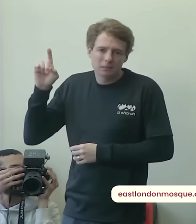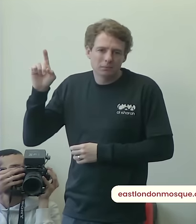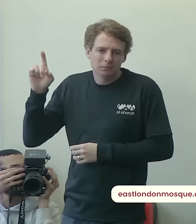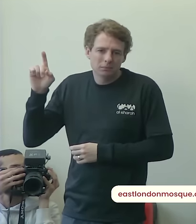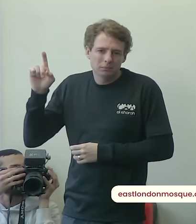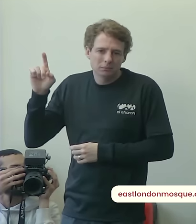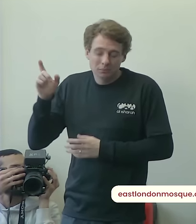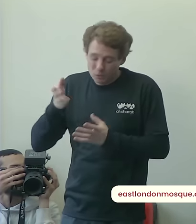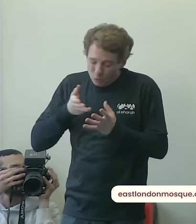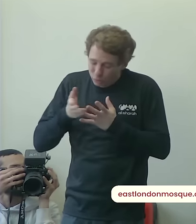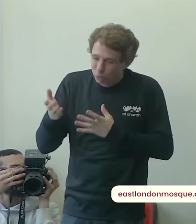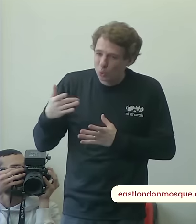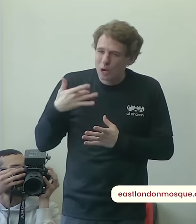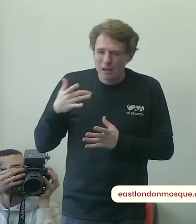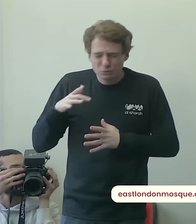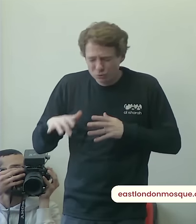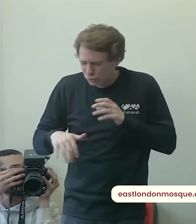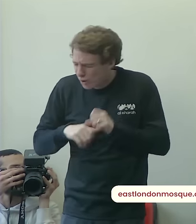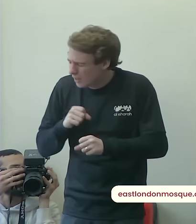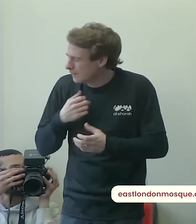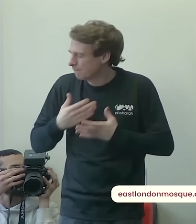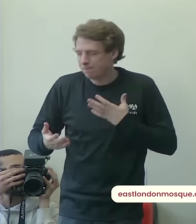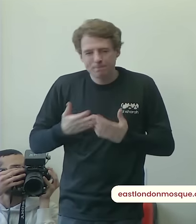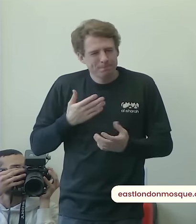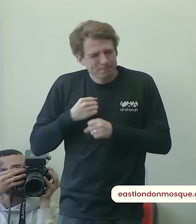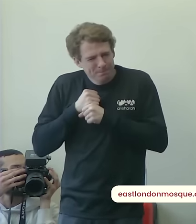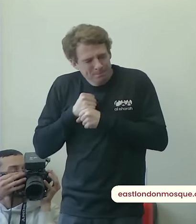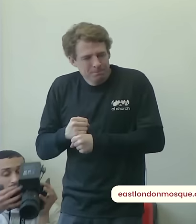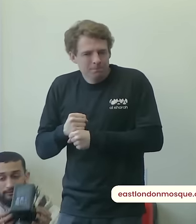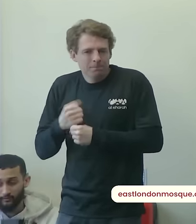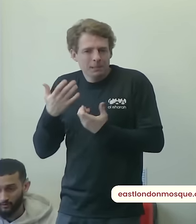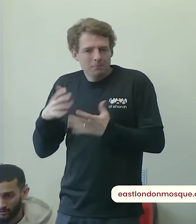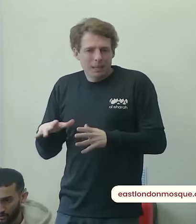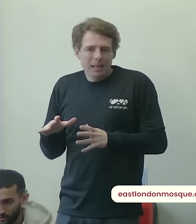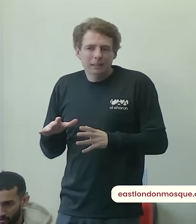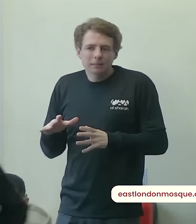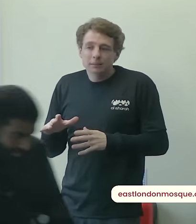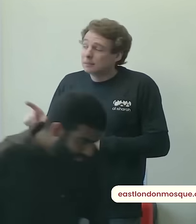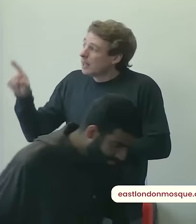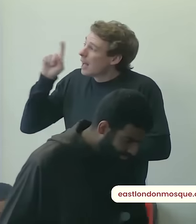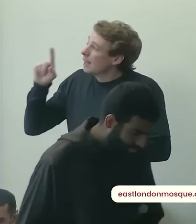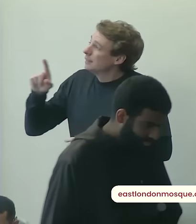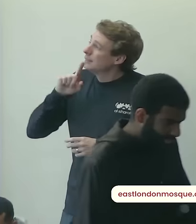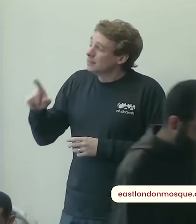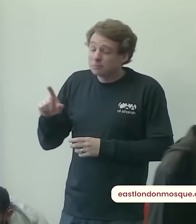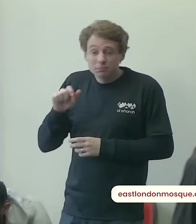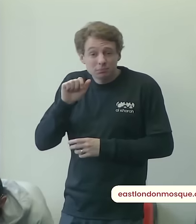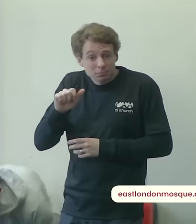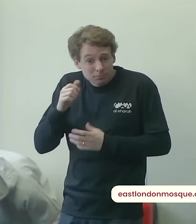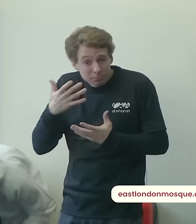struggles in your life you endured for my sake here is your paradise forever and ever as you want what you